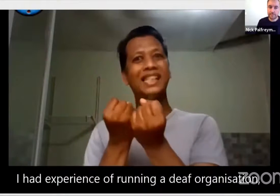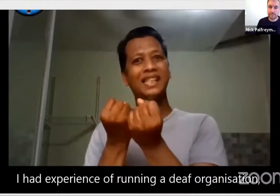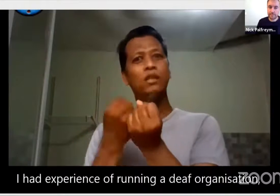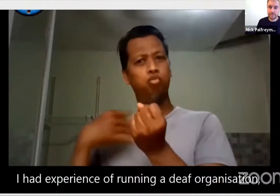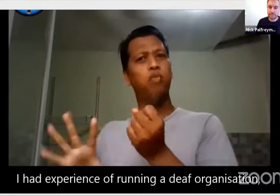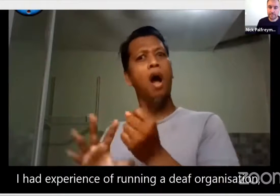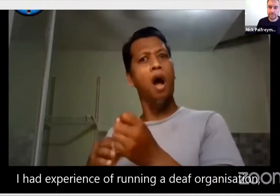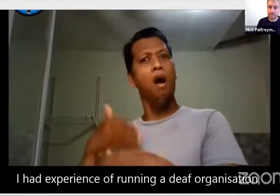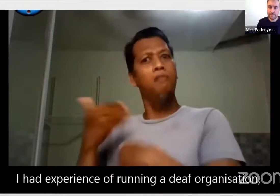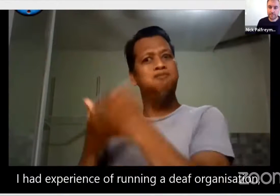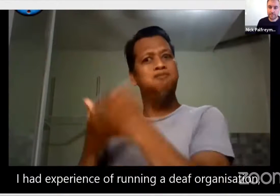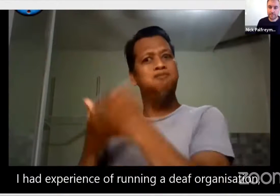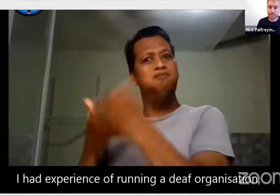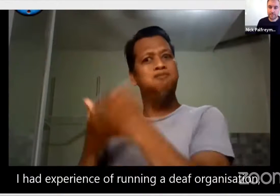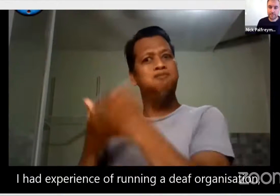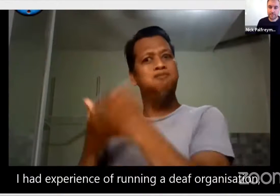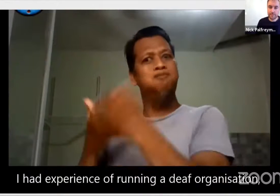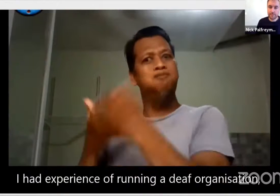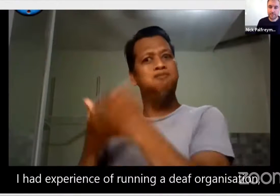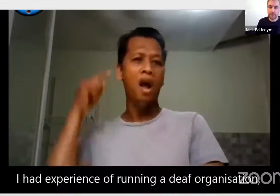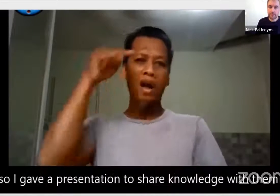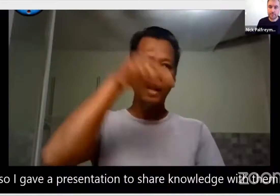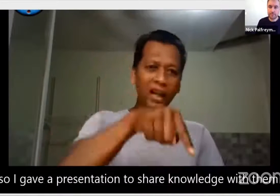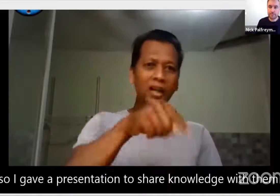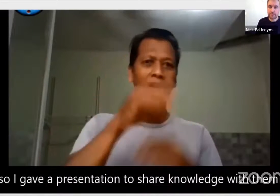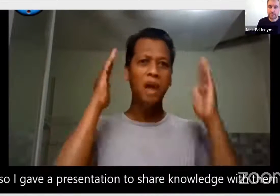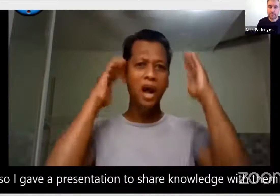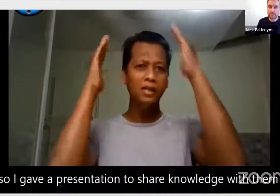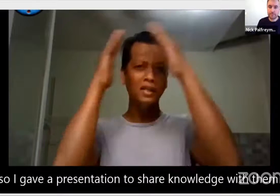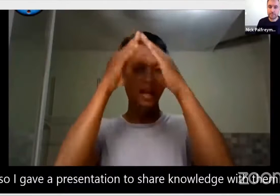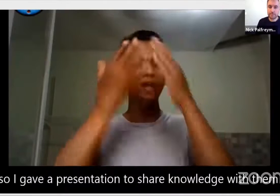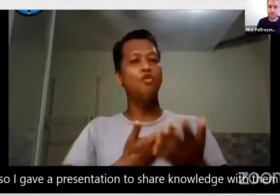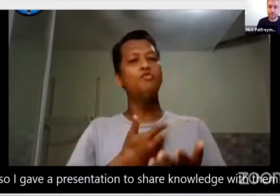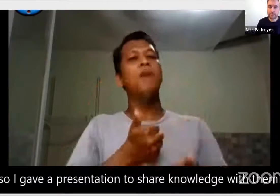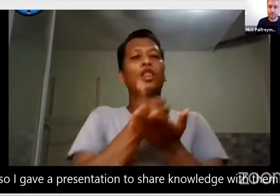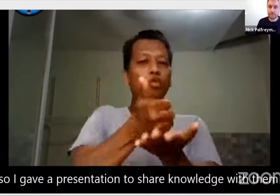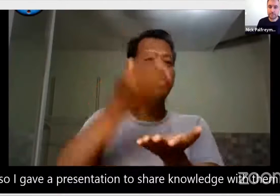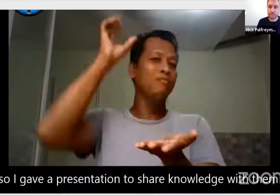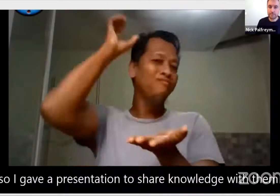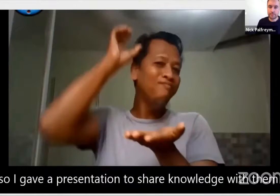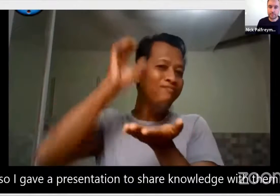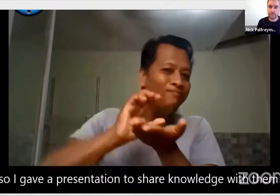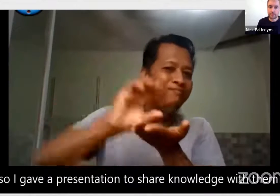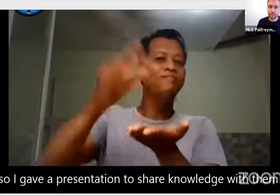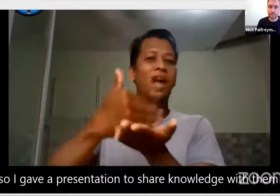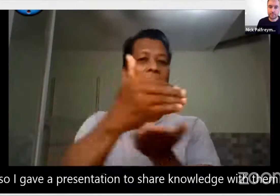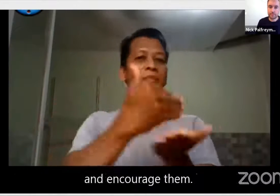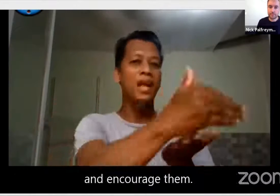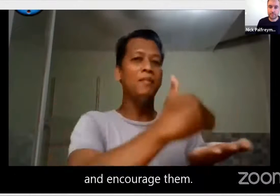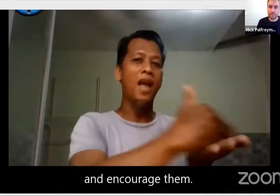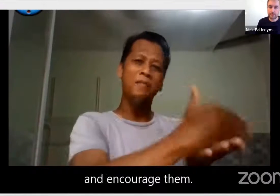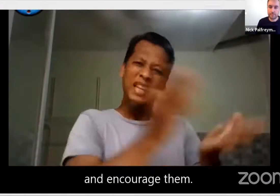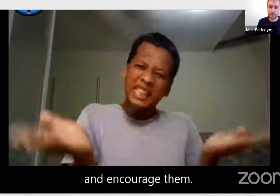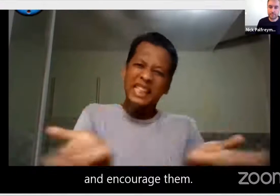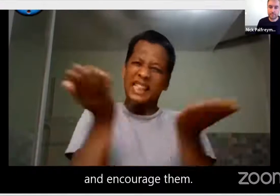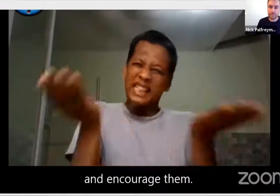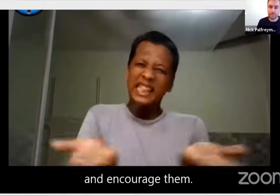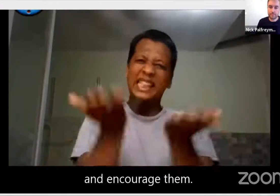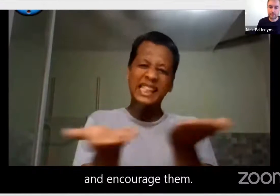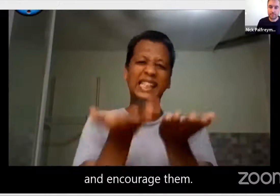I had experience of running a deaf organisation. So I gave a presentation to share knowledge with them